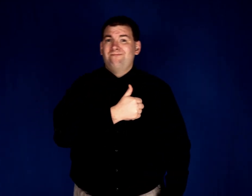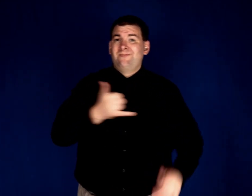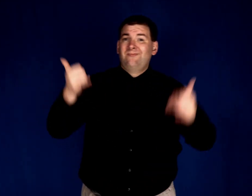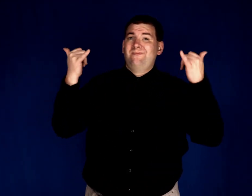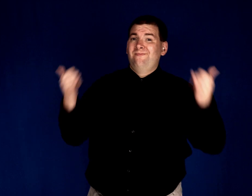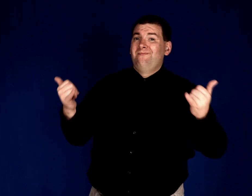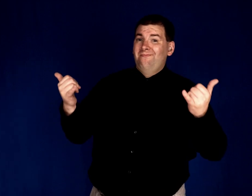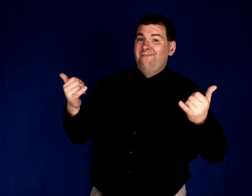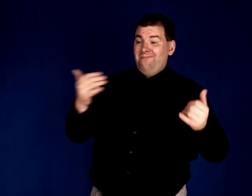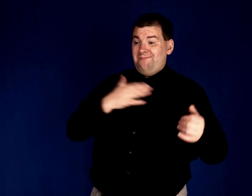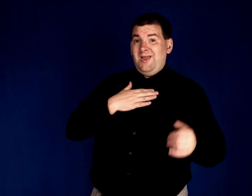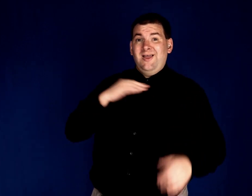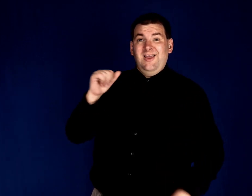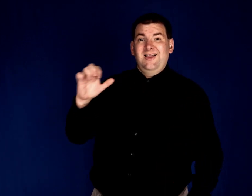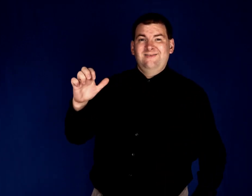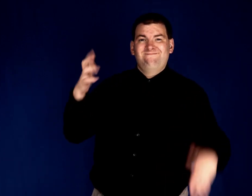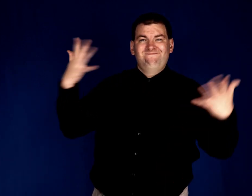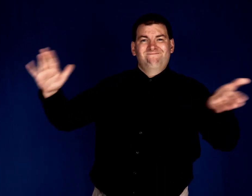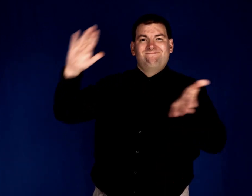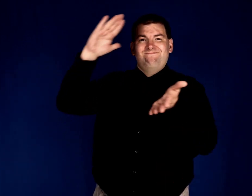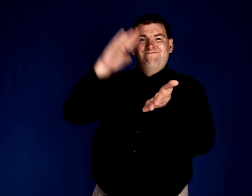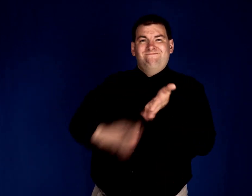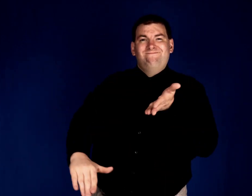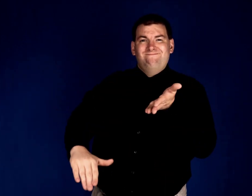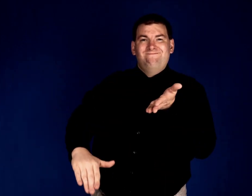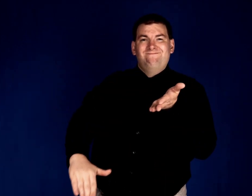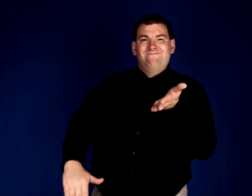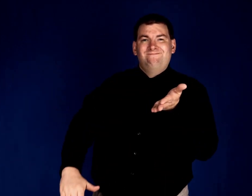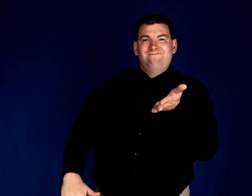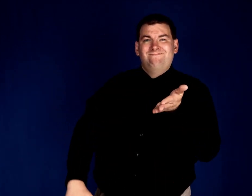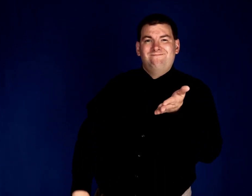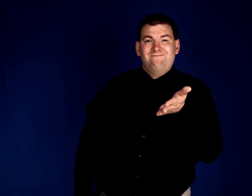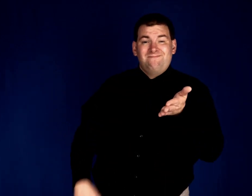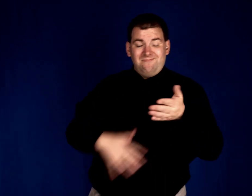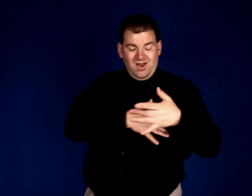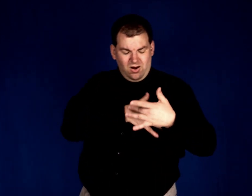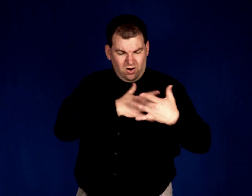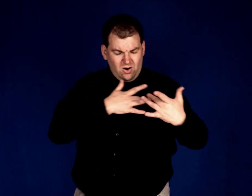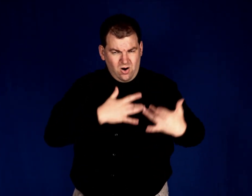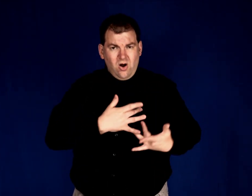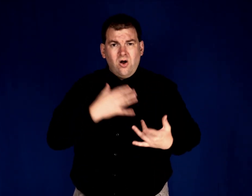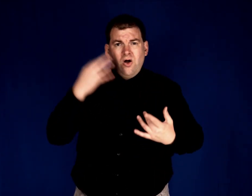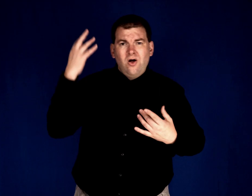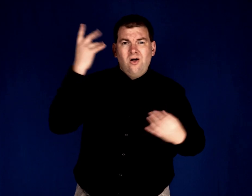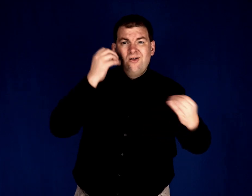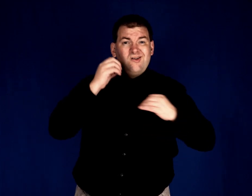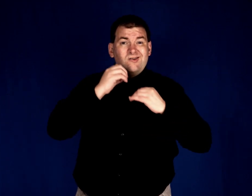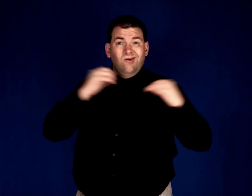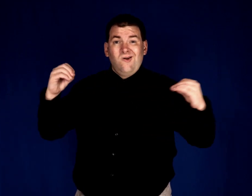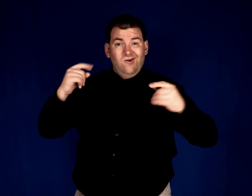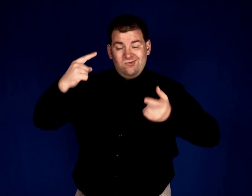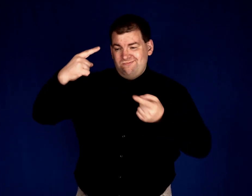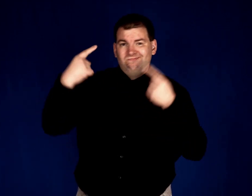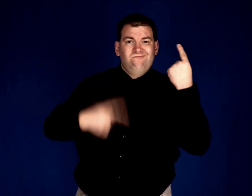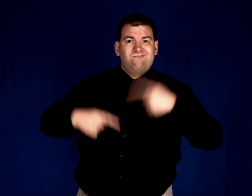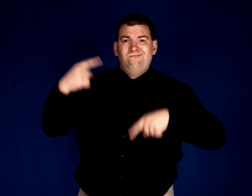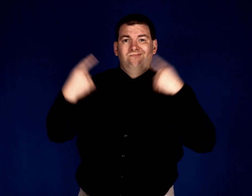the case has been dismissed in my heart. There's no debate